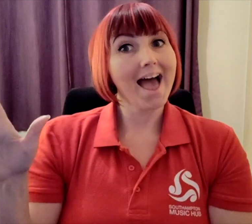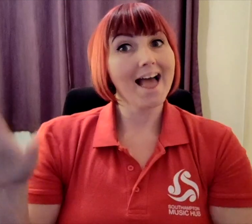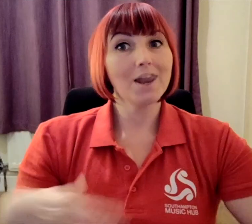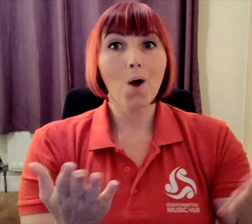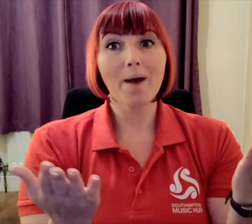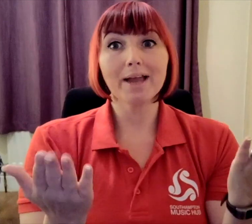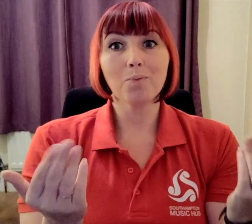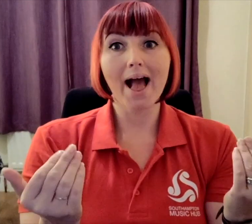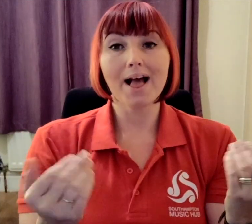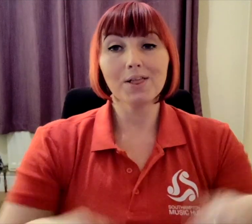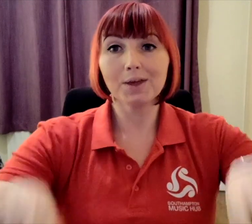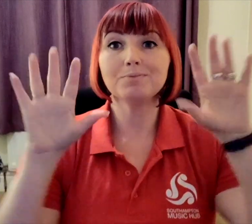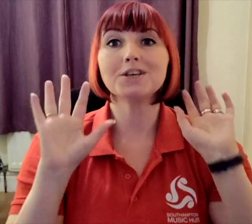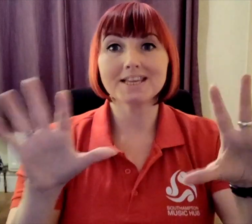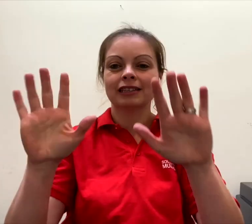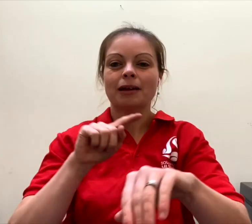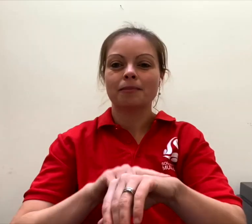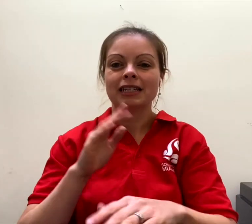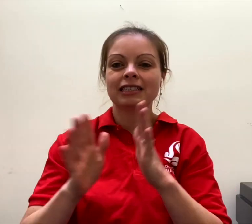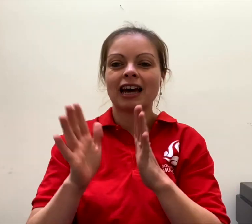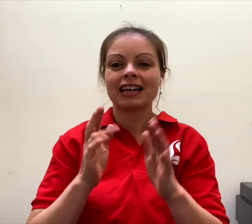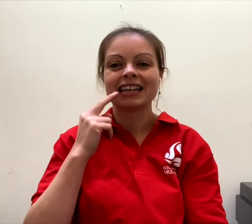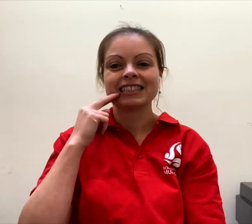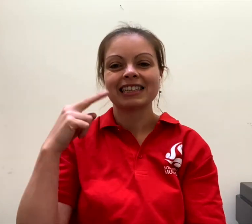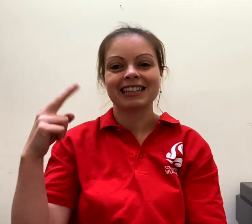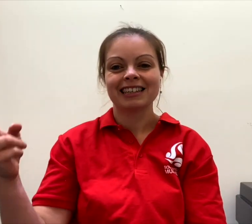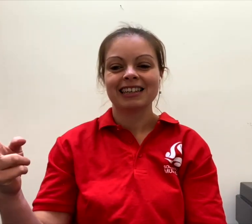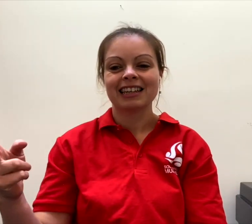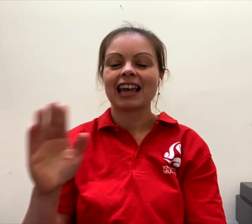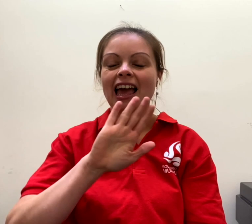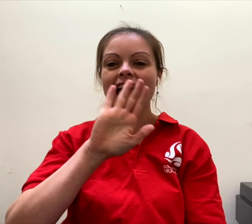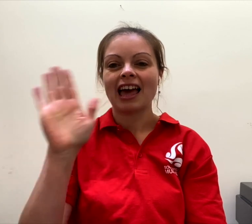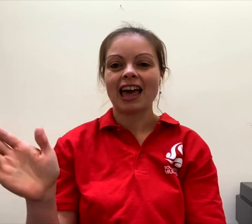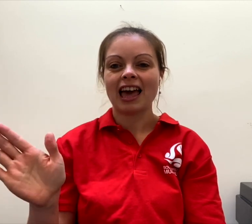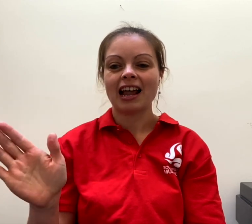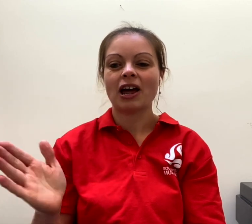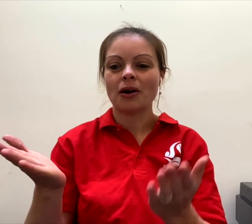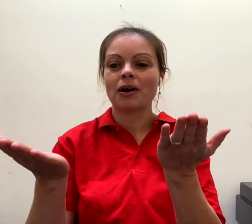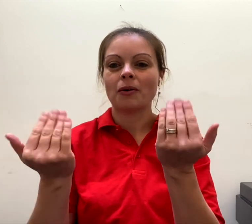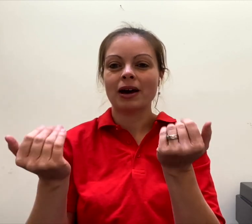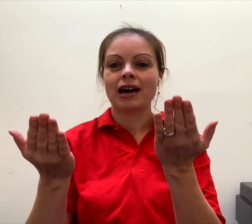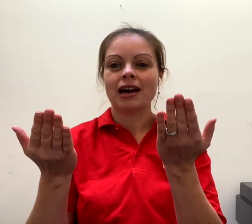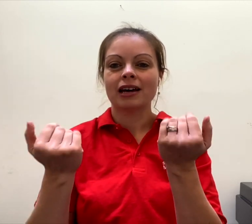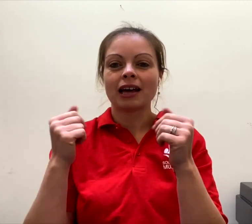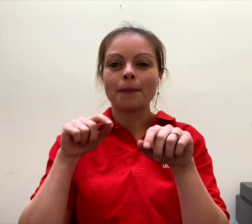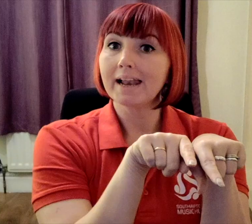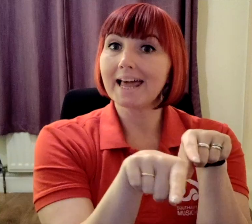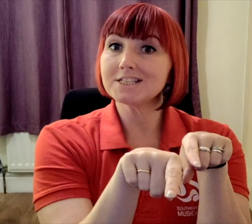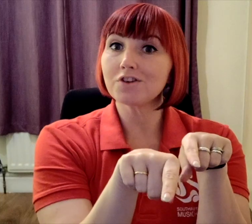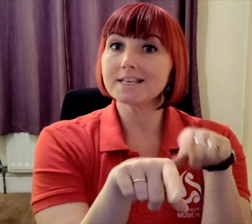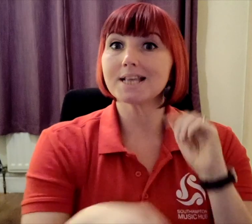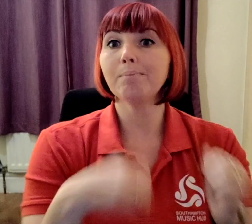Hello and welcome to the 10-Minute Sign and Sing. Hello and welcome,